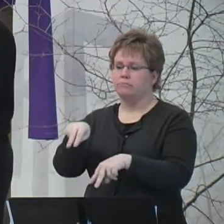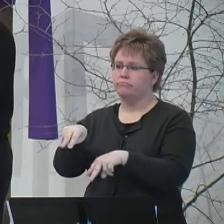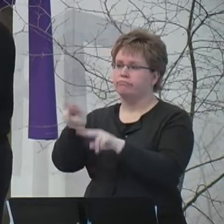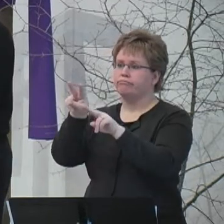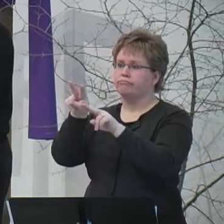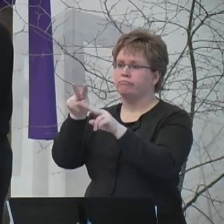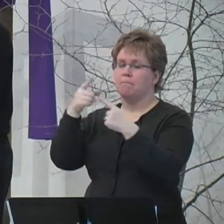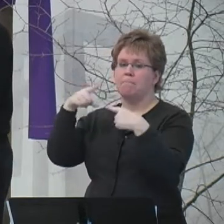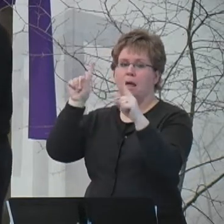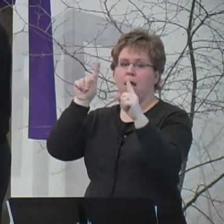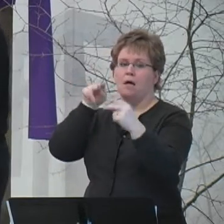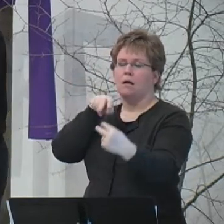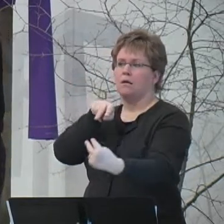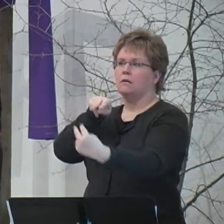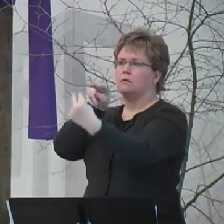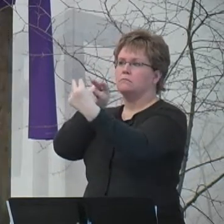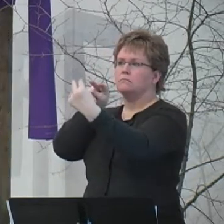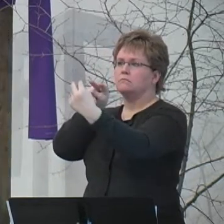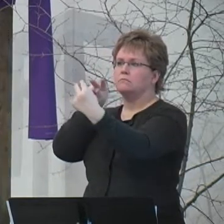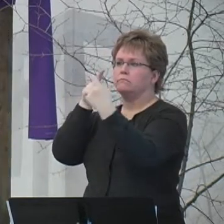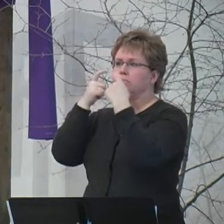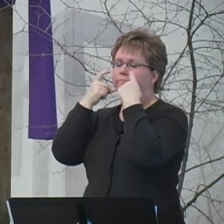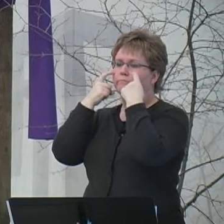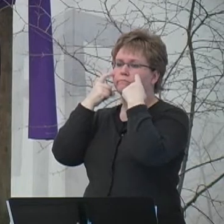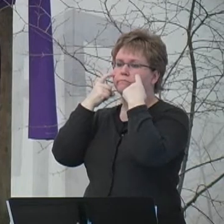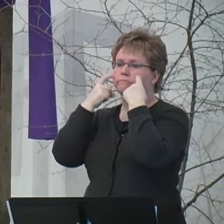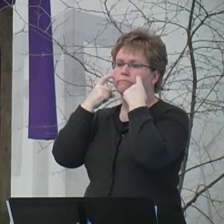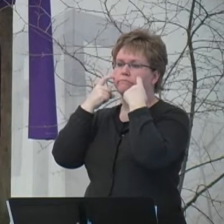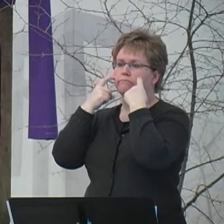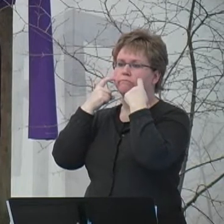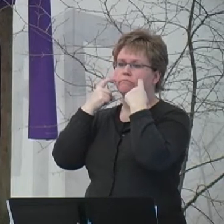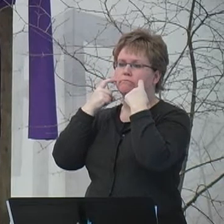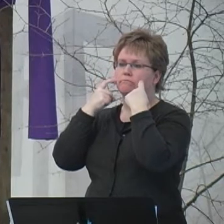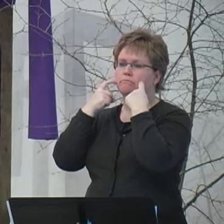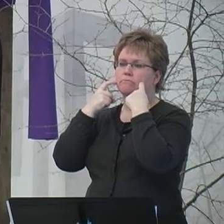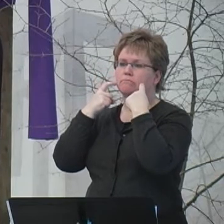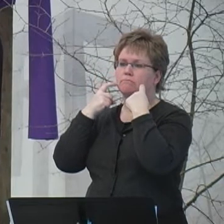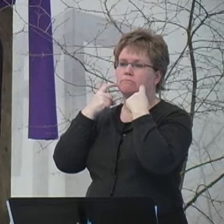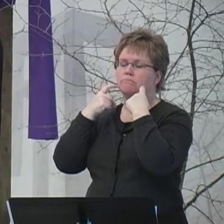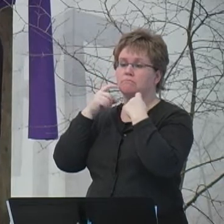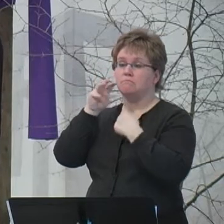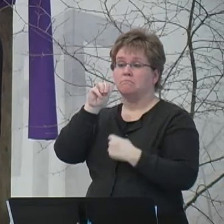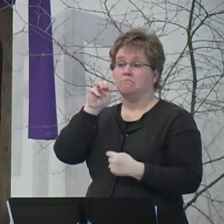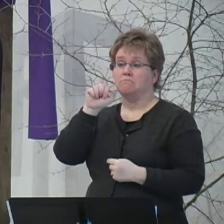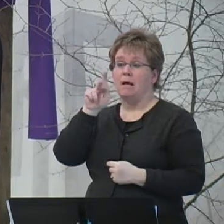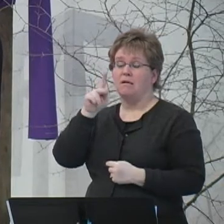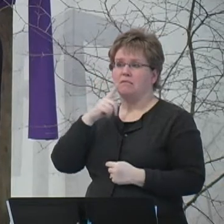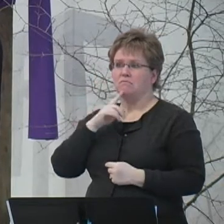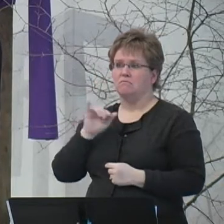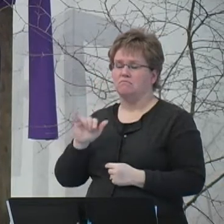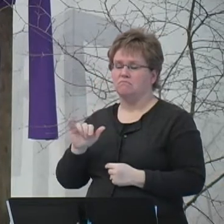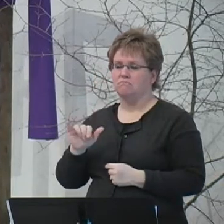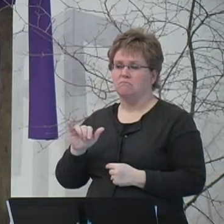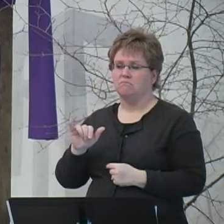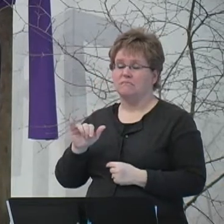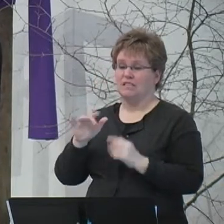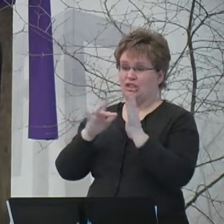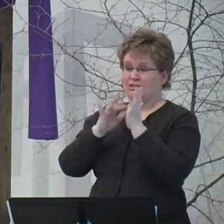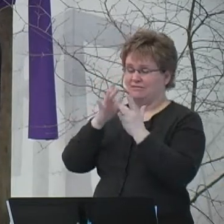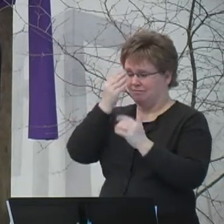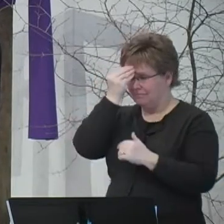eyes. Tears were slowly making their way down her face. And she said, Don't ever think